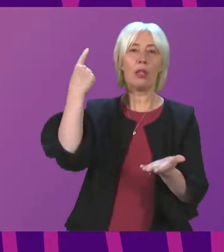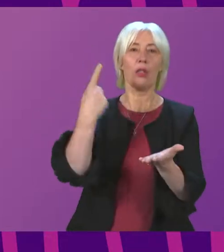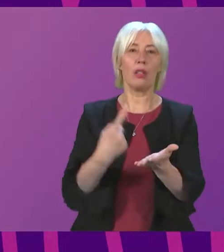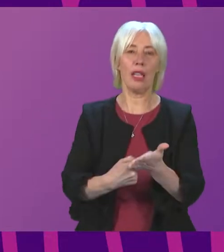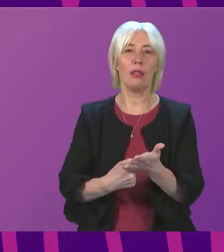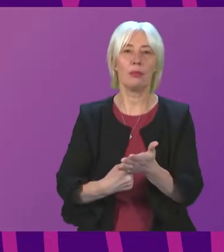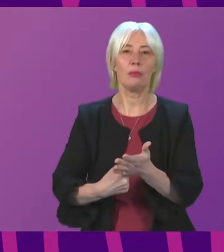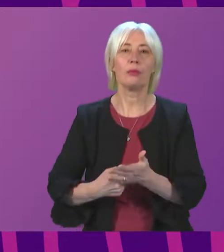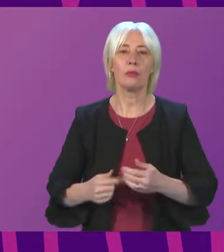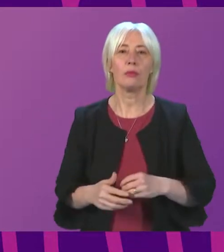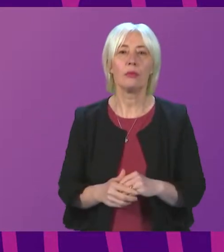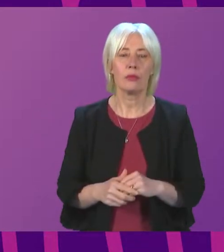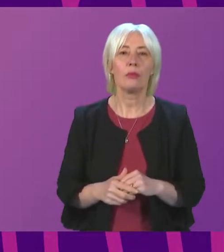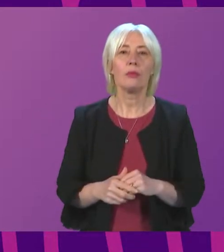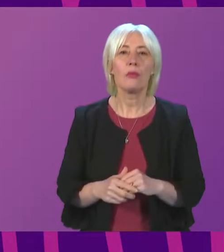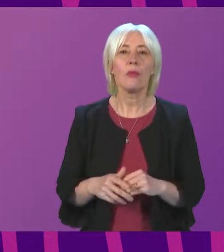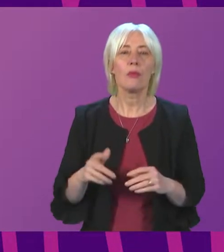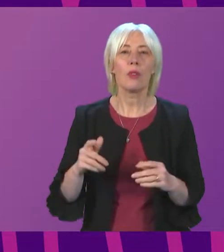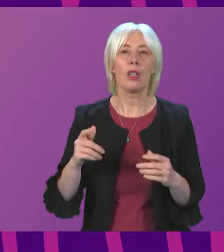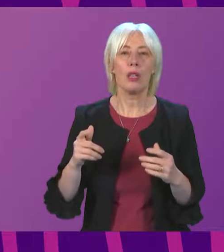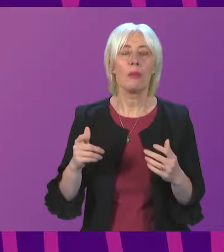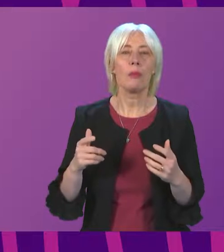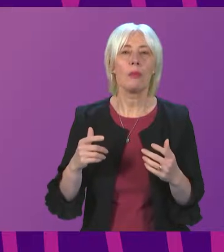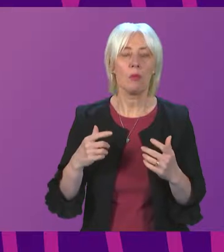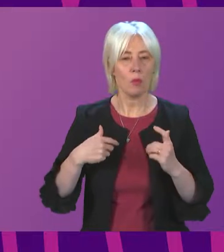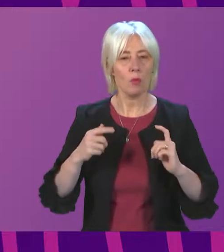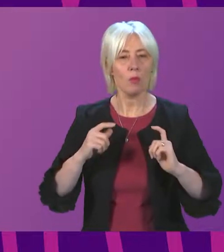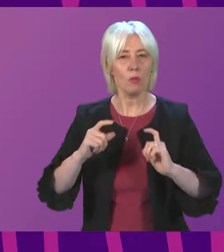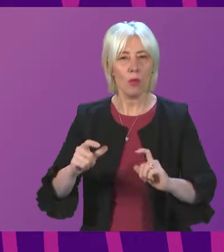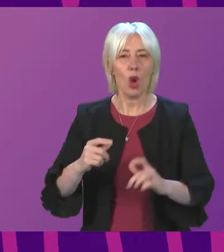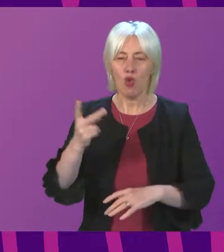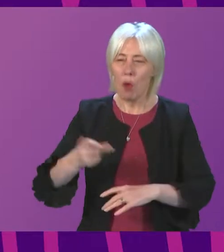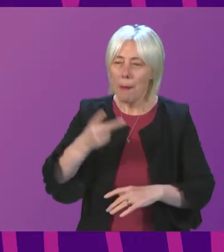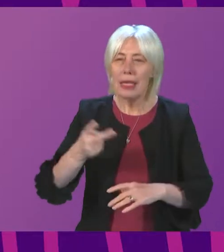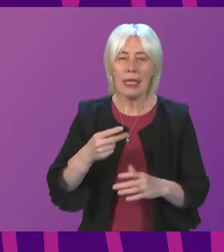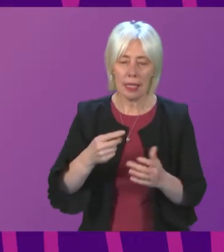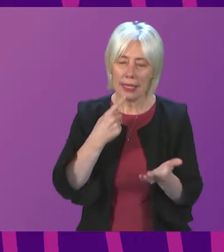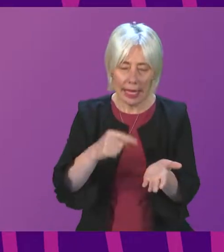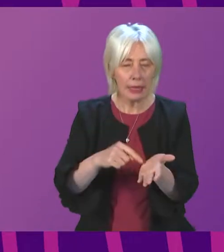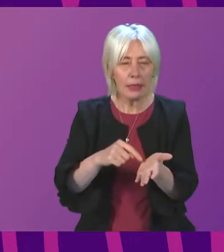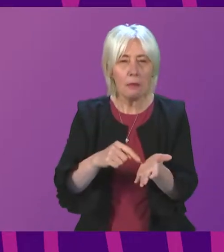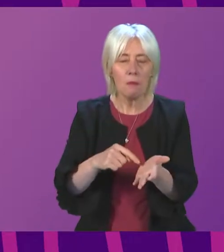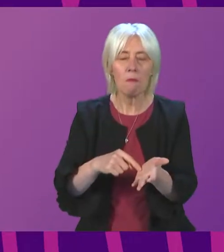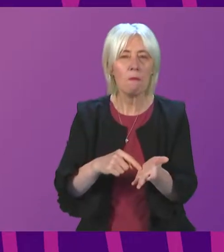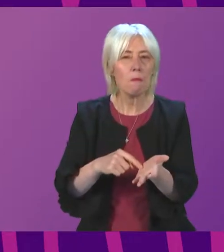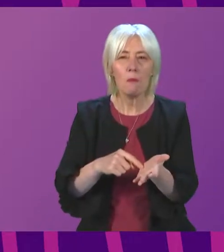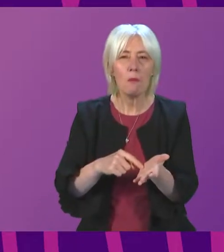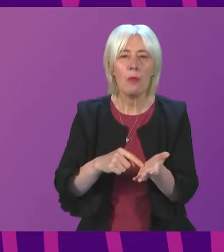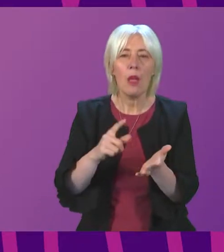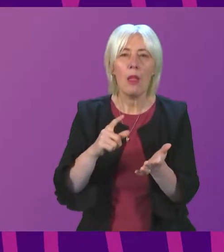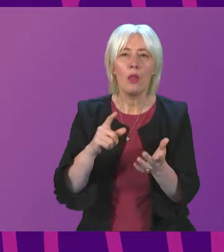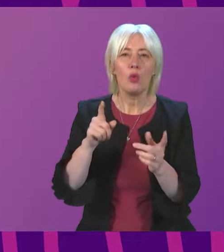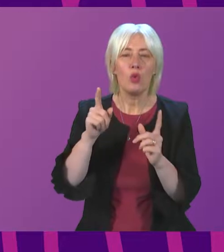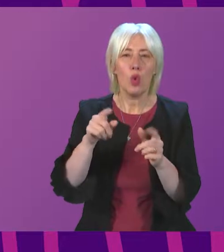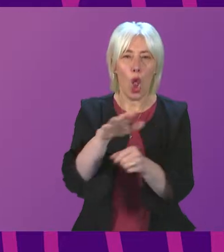the other group I'm, I suppose I'm quite interested to hear, there's repeated references to the powers